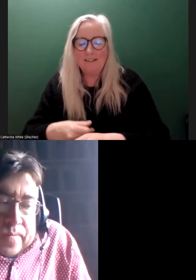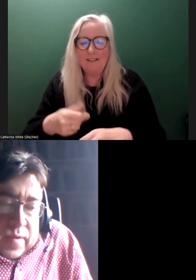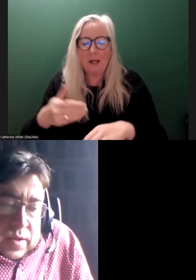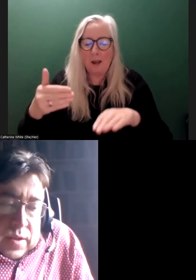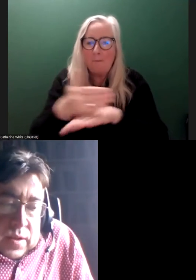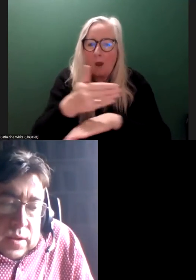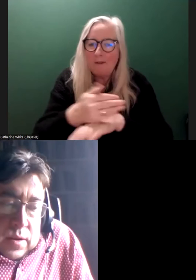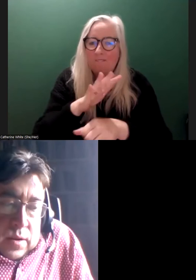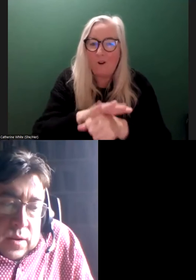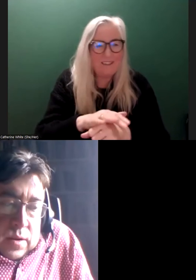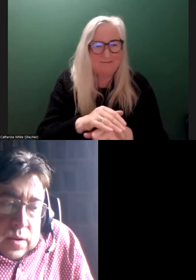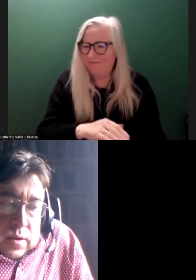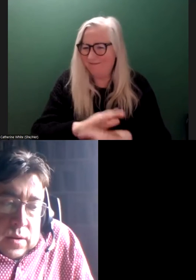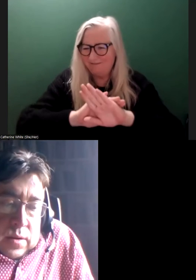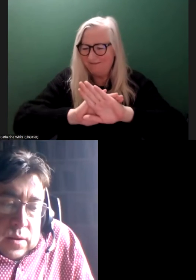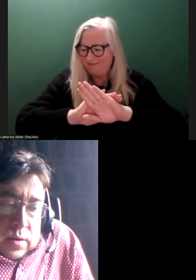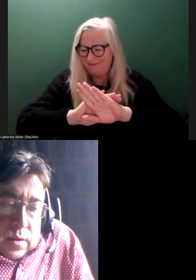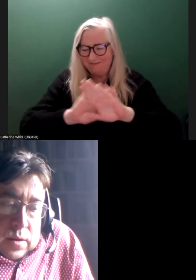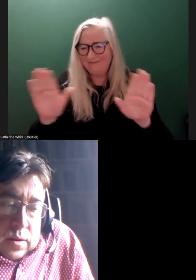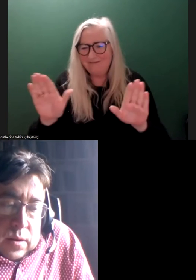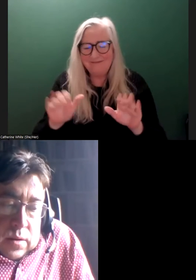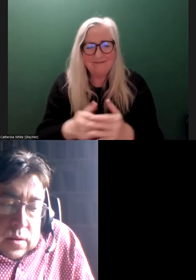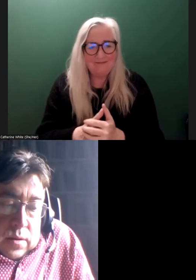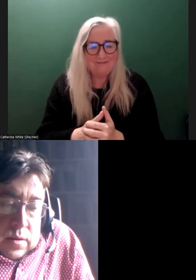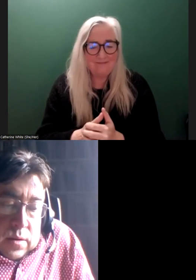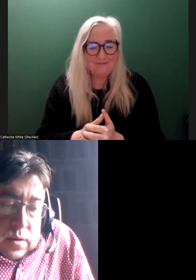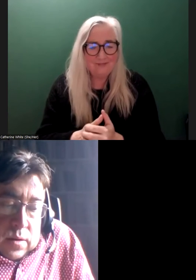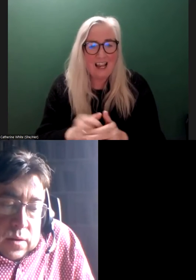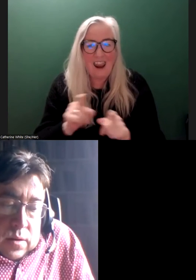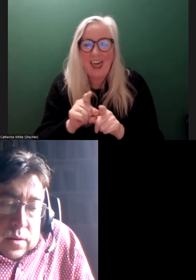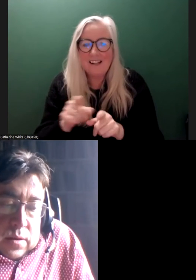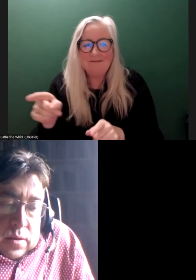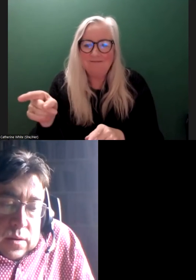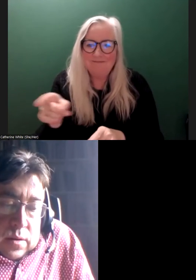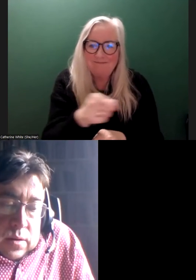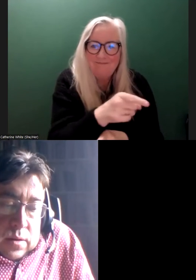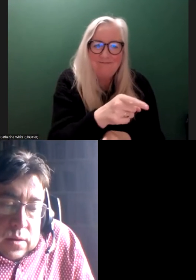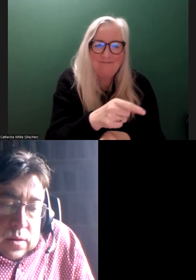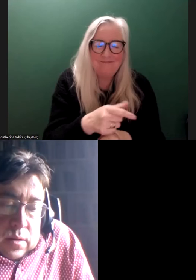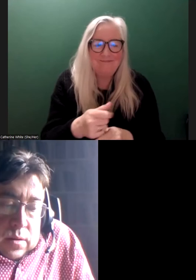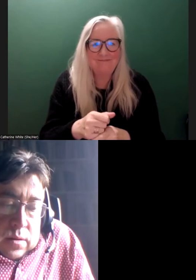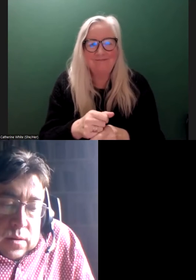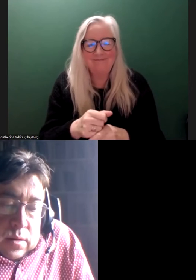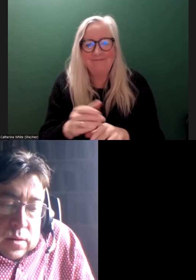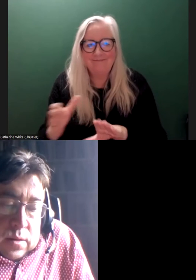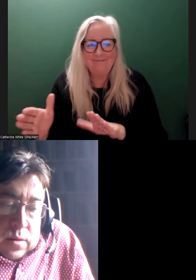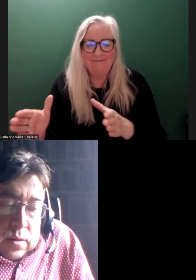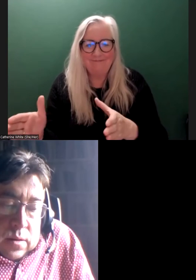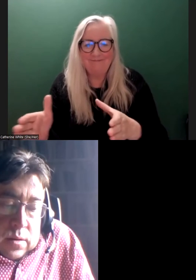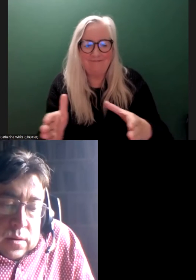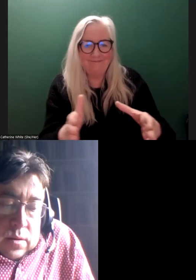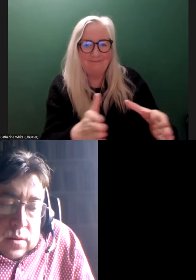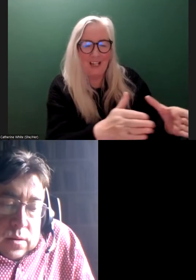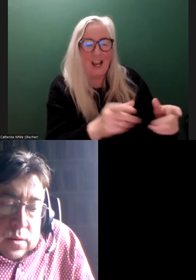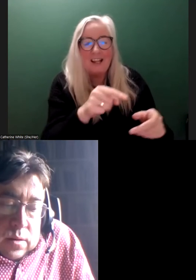is a very low outcome for disabled people. And very much push them towards a very, you know, custodial place. And that goes into the